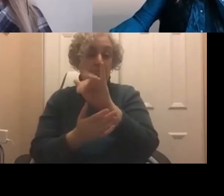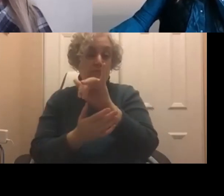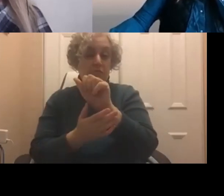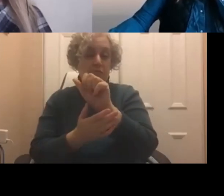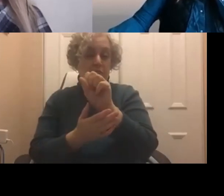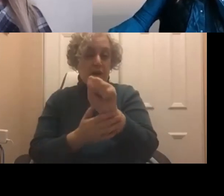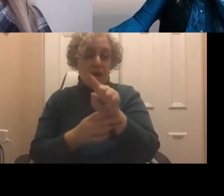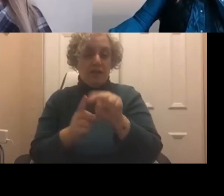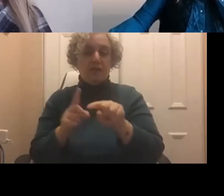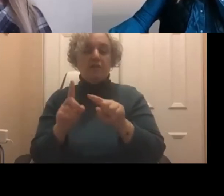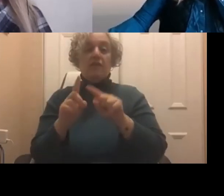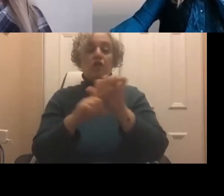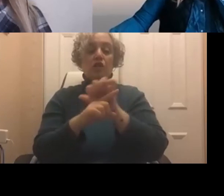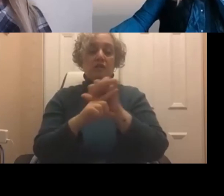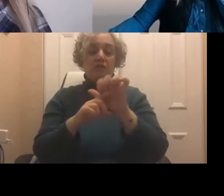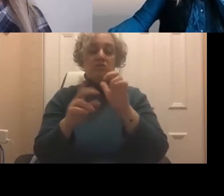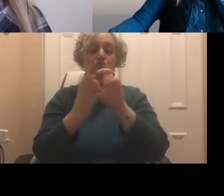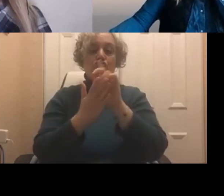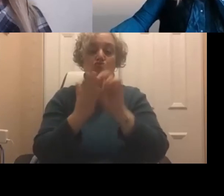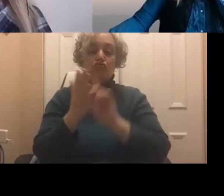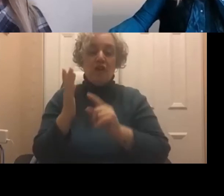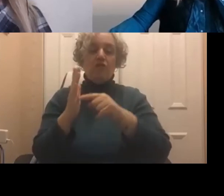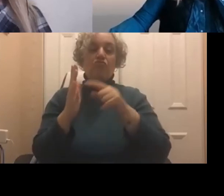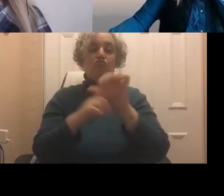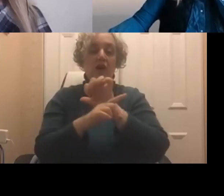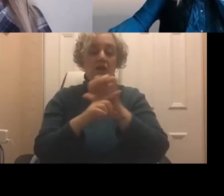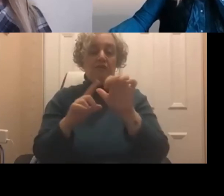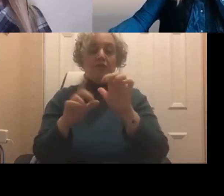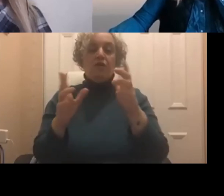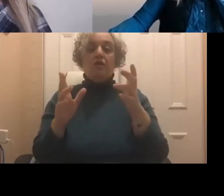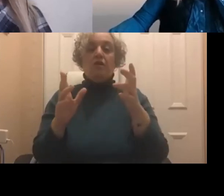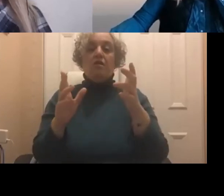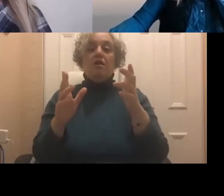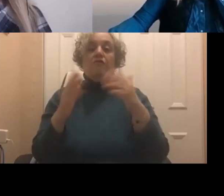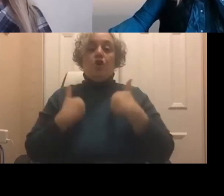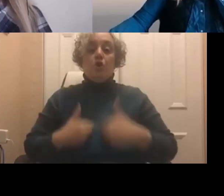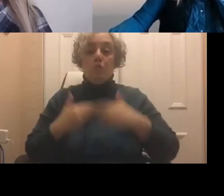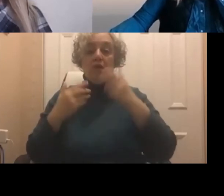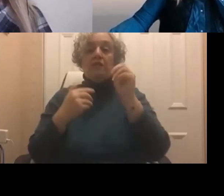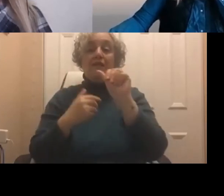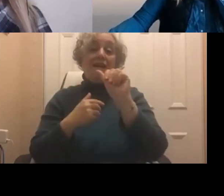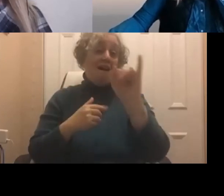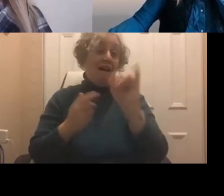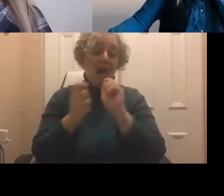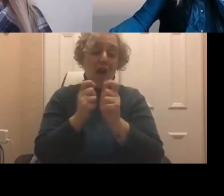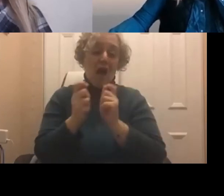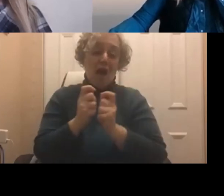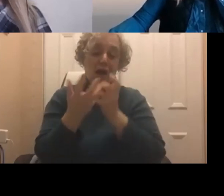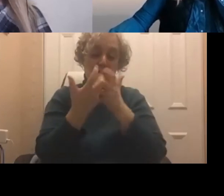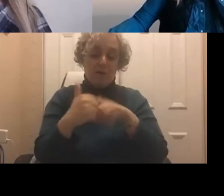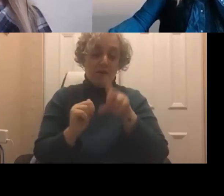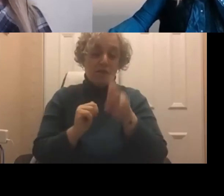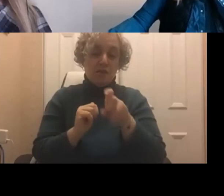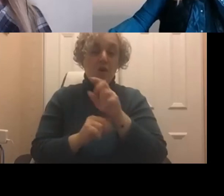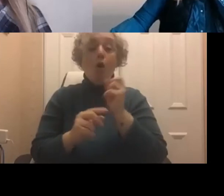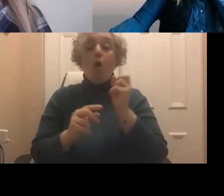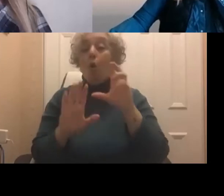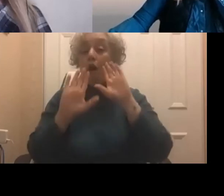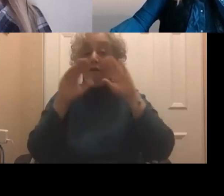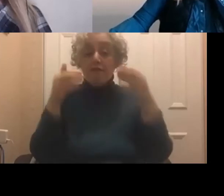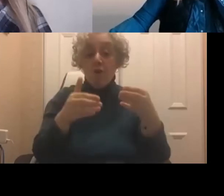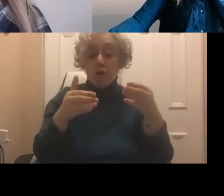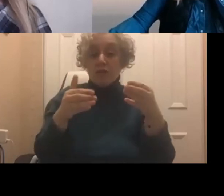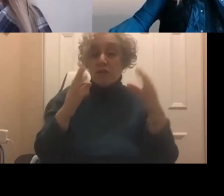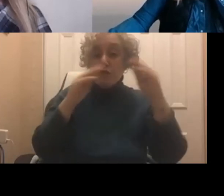for humans that are using tools that are AI augmented? Or do you think, you know, you should focus efforts more towards training